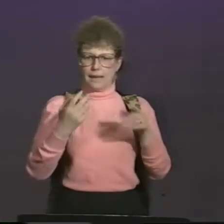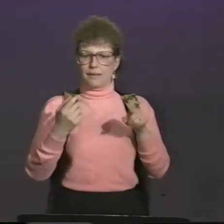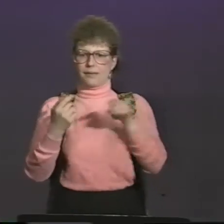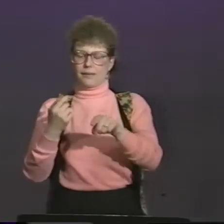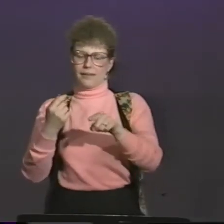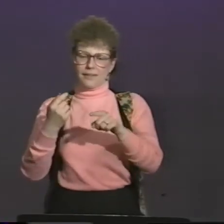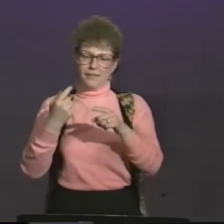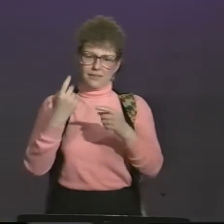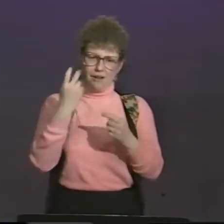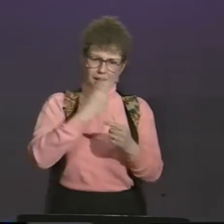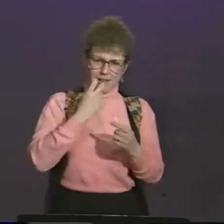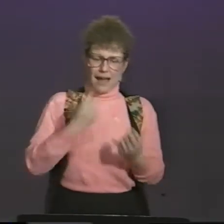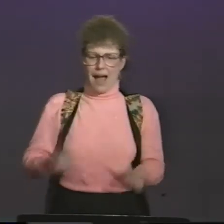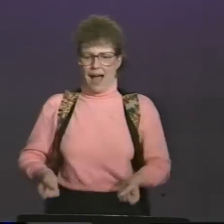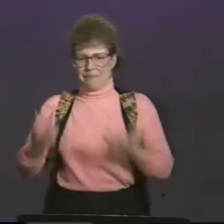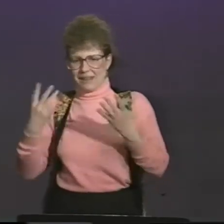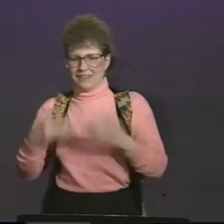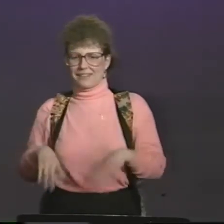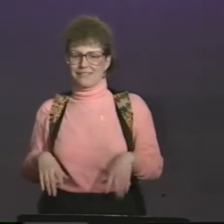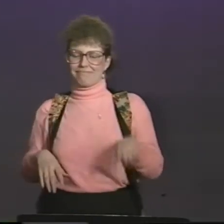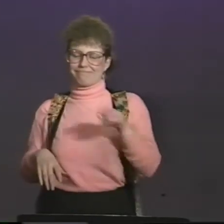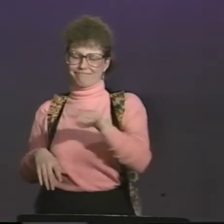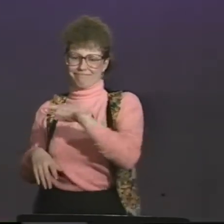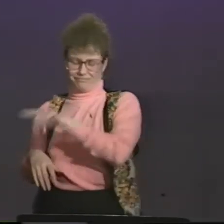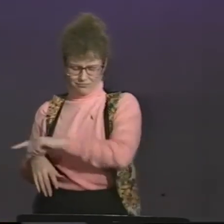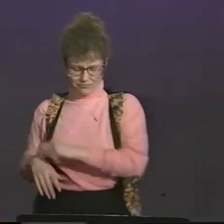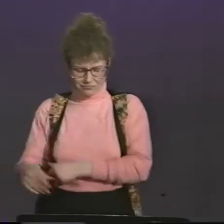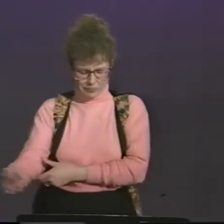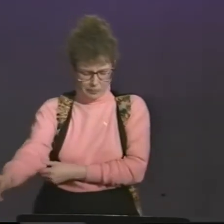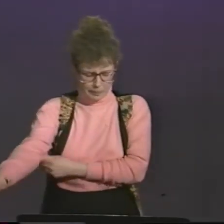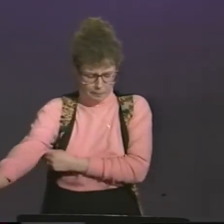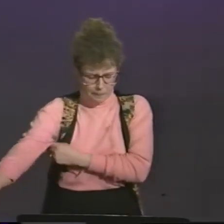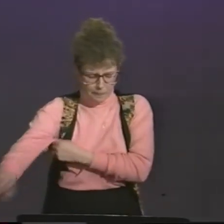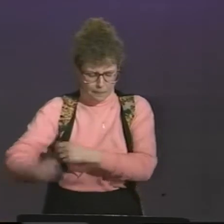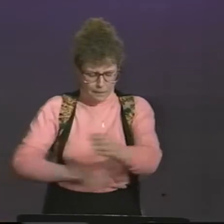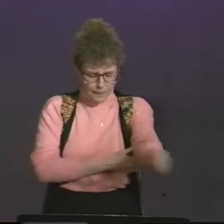And I would make a chart, how many went to a residential school, how many went to an oral school, and so on.